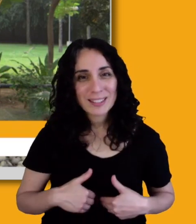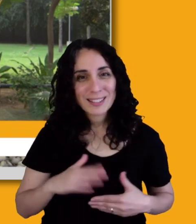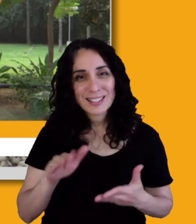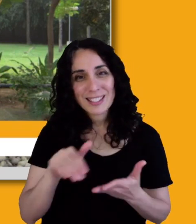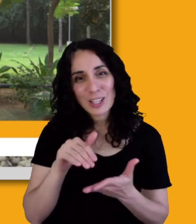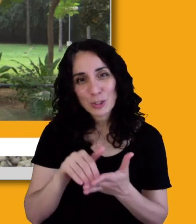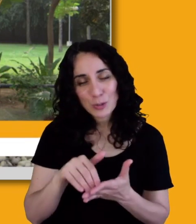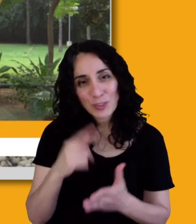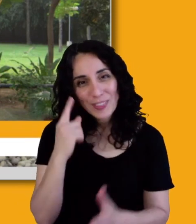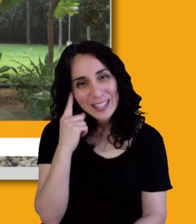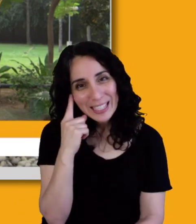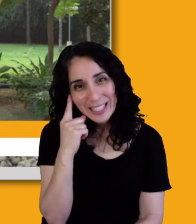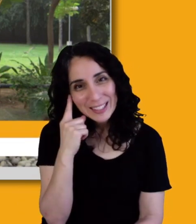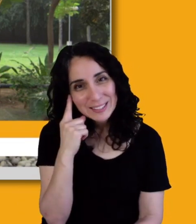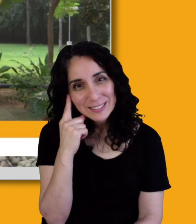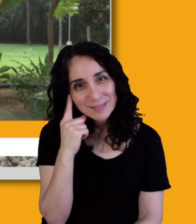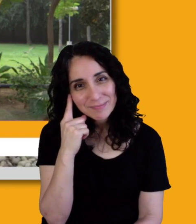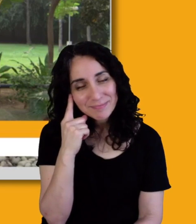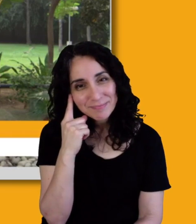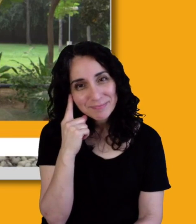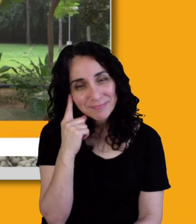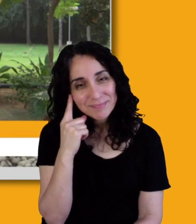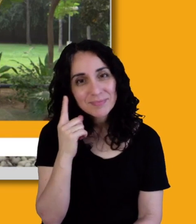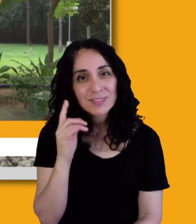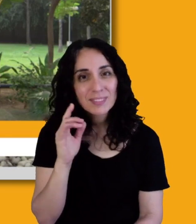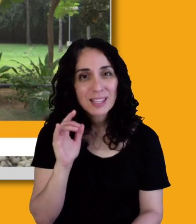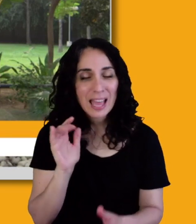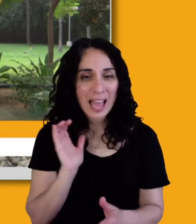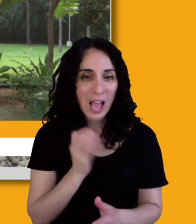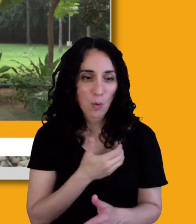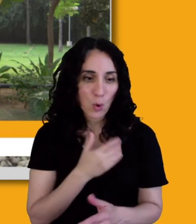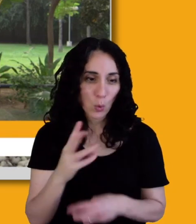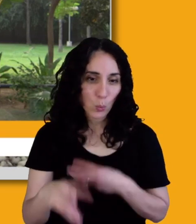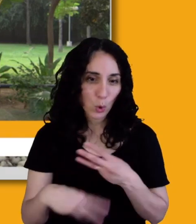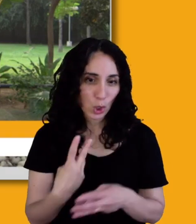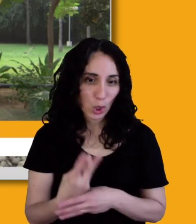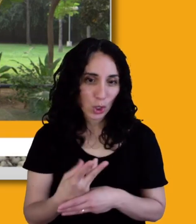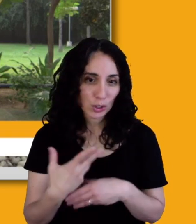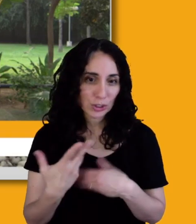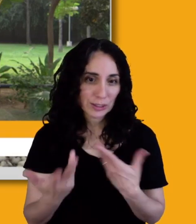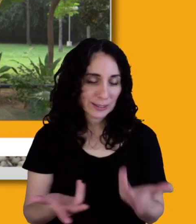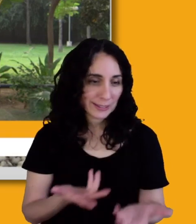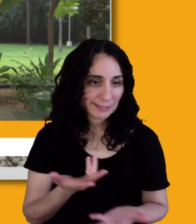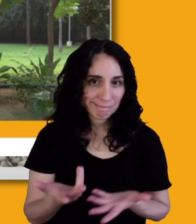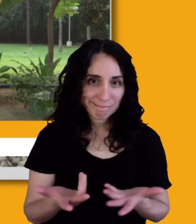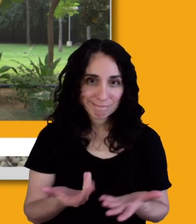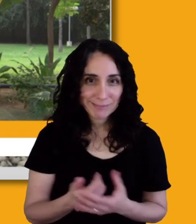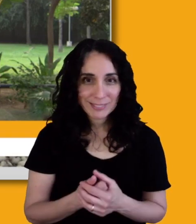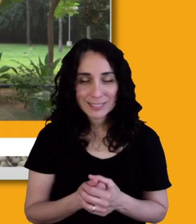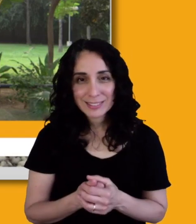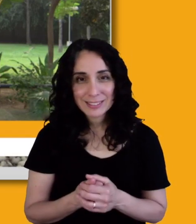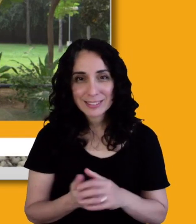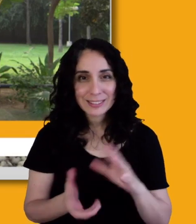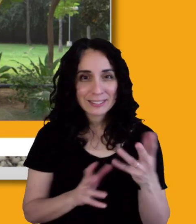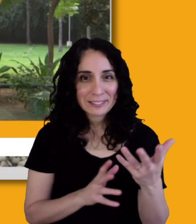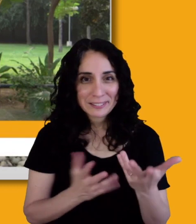because, you know, that's why we've got the world we've got. I mean, I'm simplifying it, obviously. And one of the important things